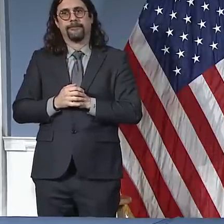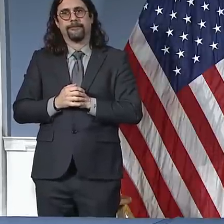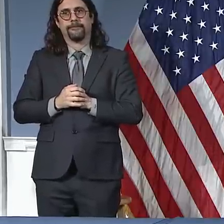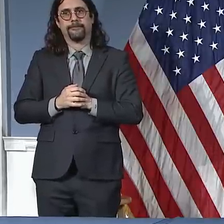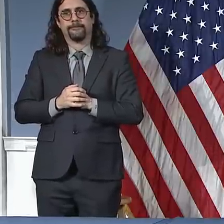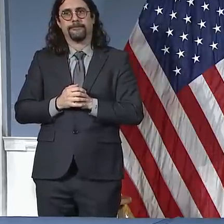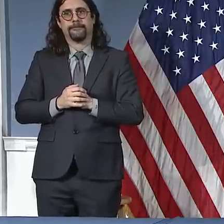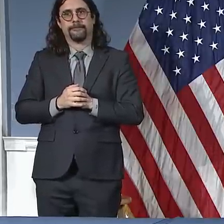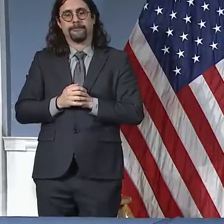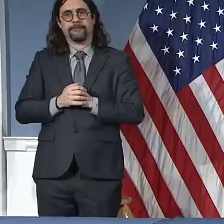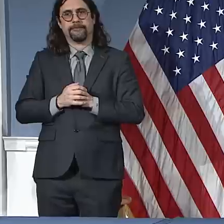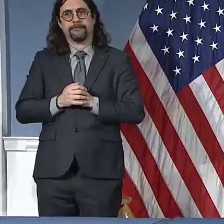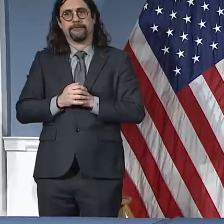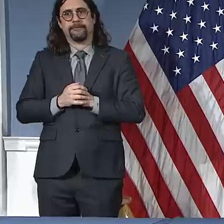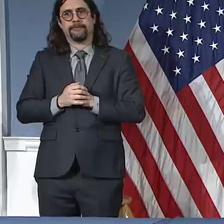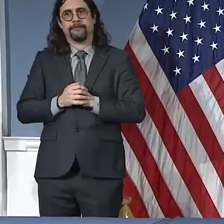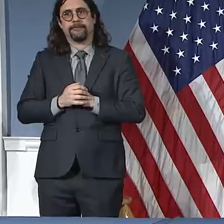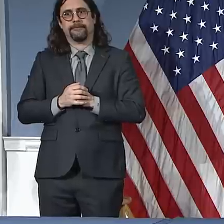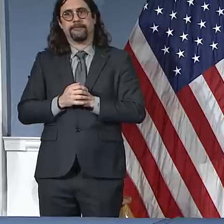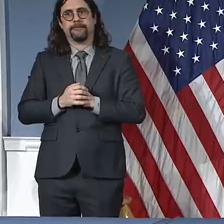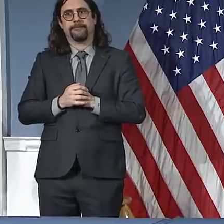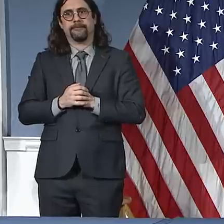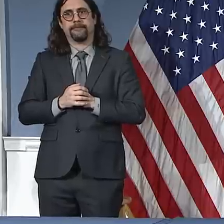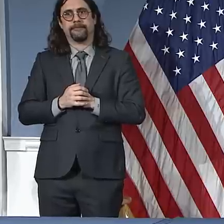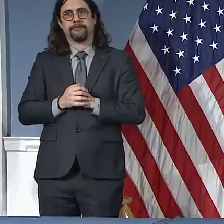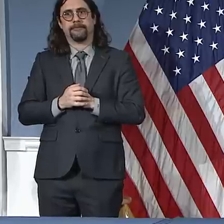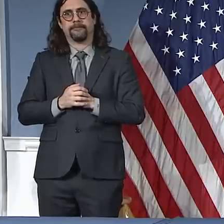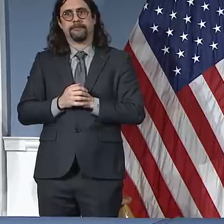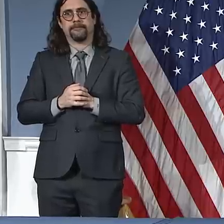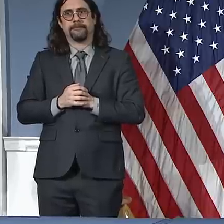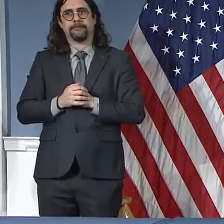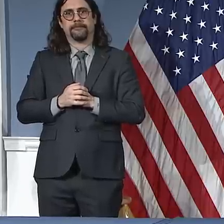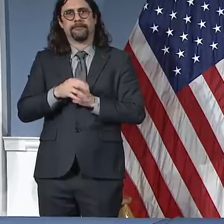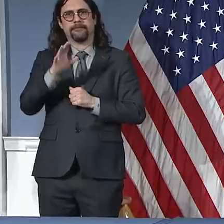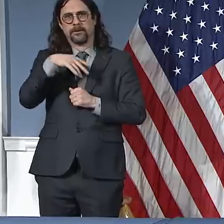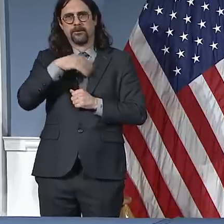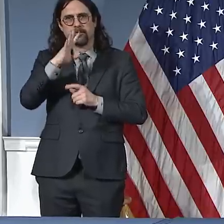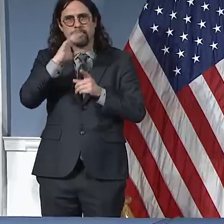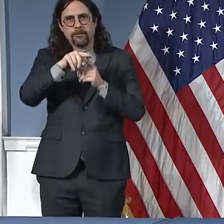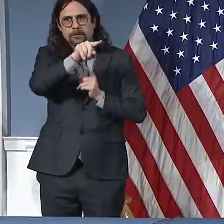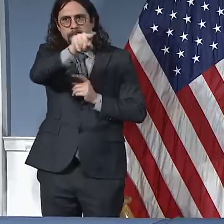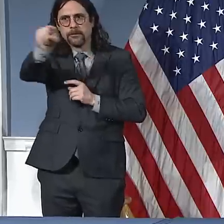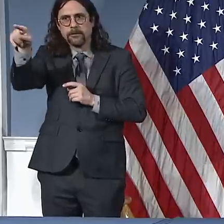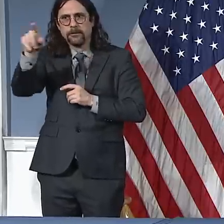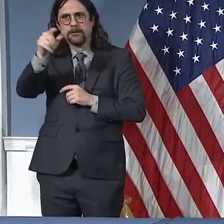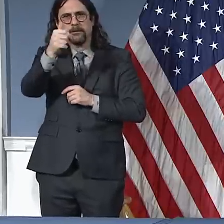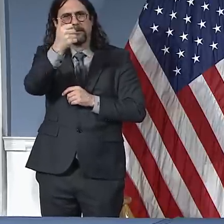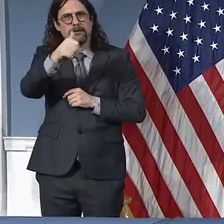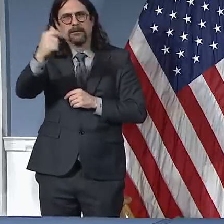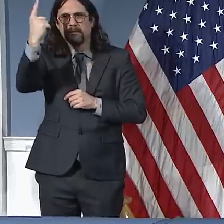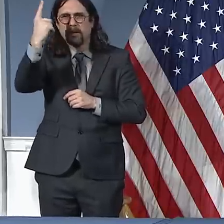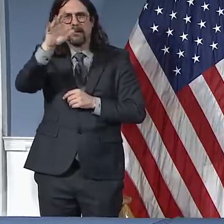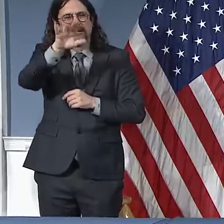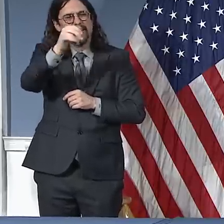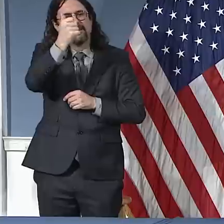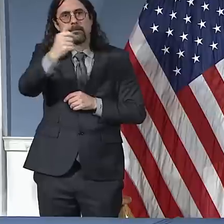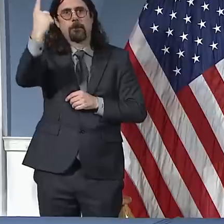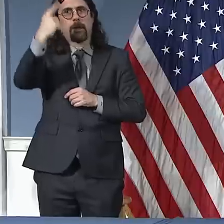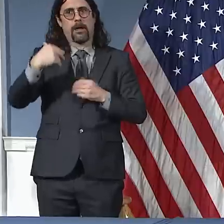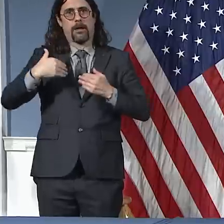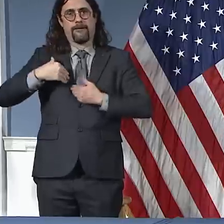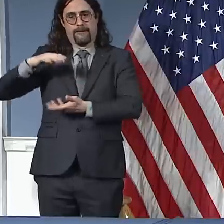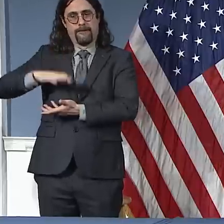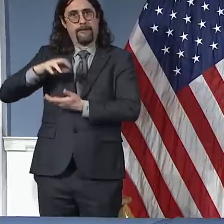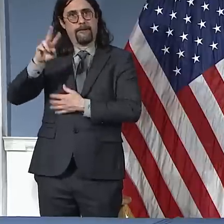can get to New York City, or if you have a supply even more, a bigger supply of ventilators. If you have surgical masks, if you have N95 masks, if you have